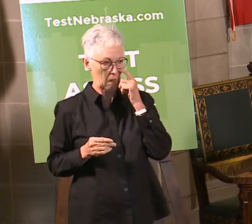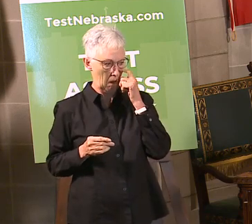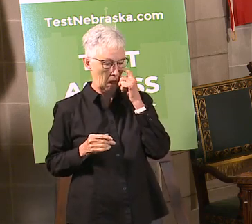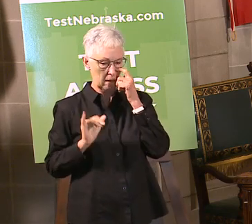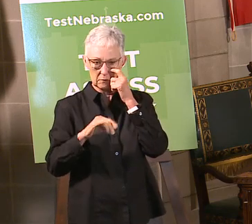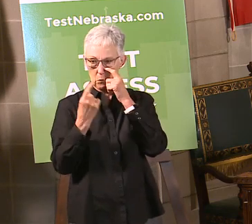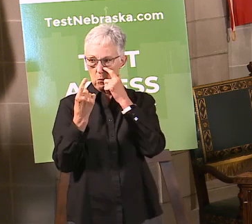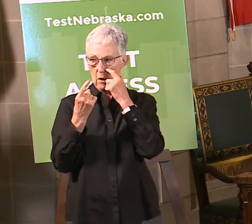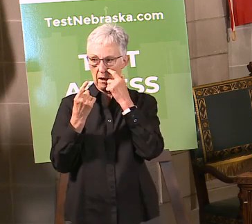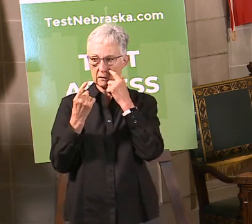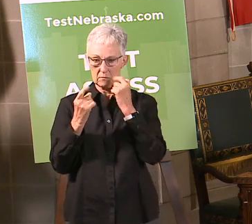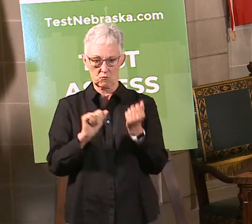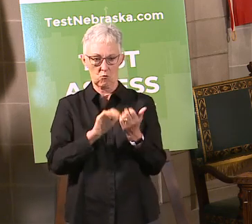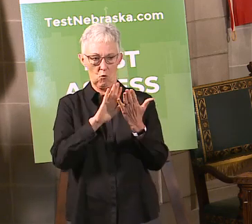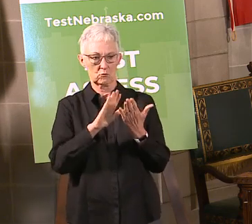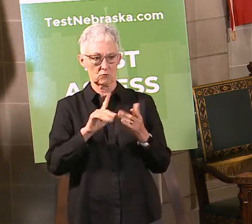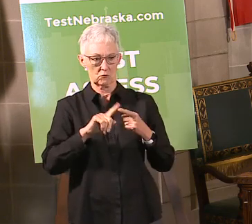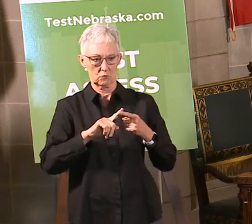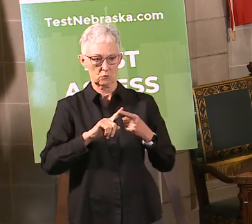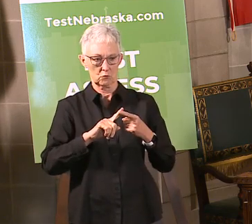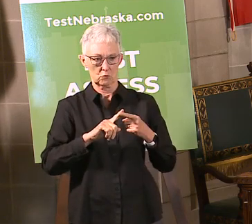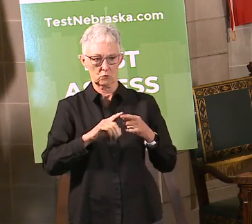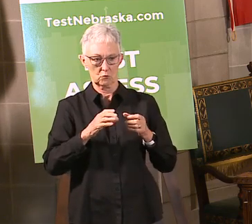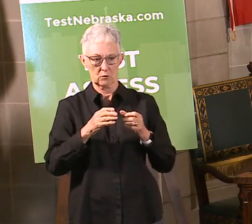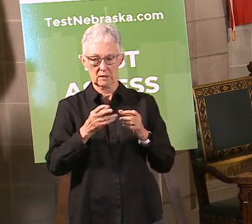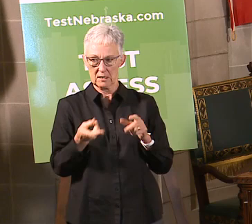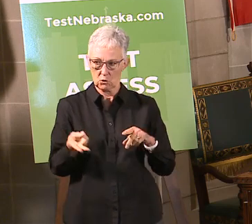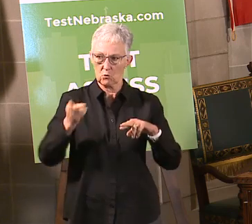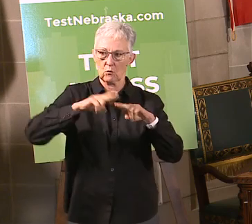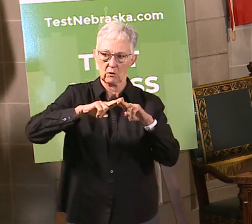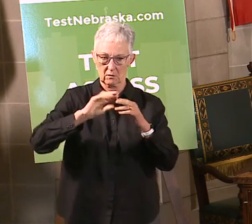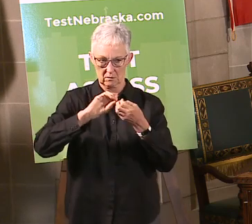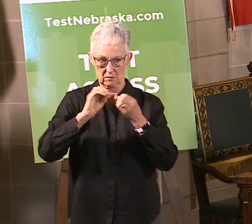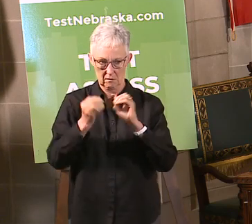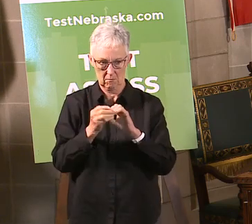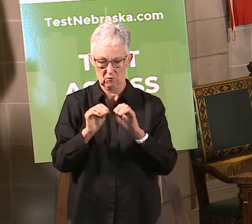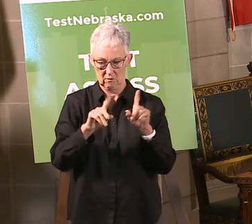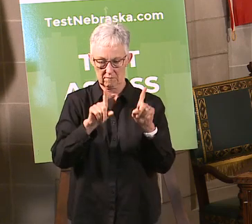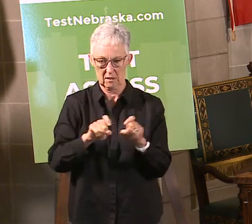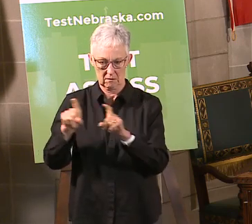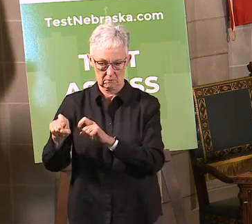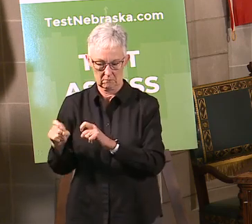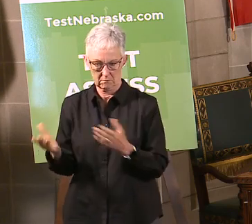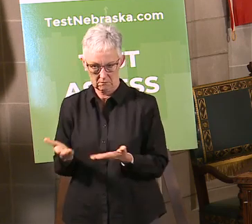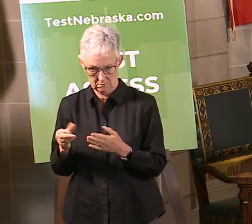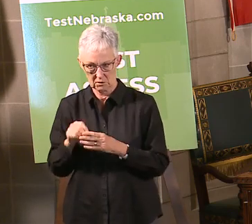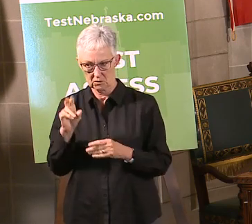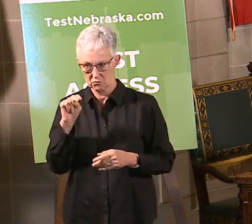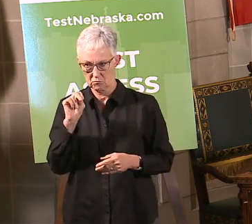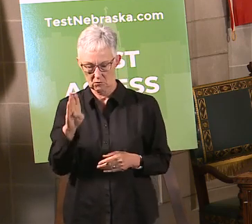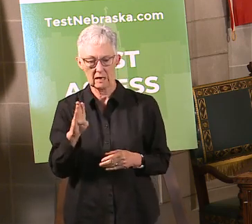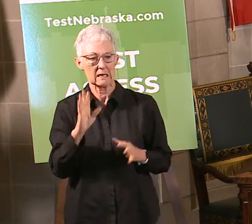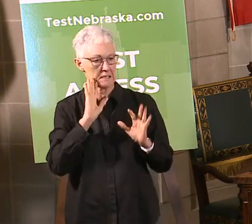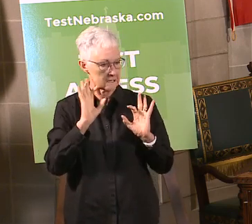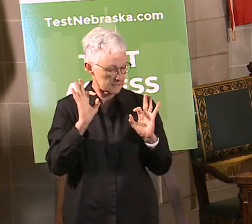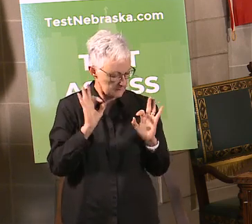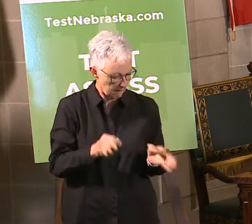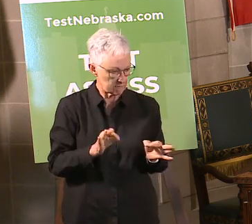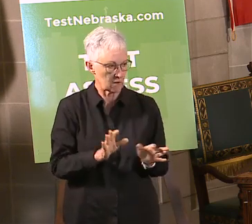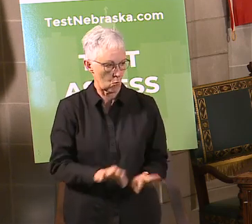one of the ways that we're really going to expand testing here in the state. So this is absolutely worth the investment to be able to expand that testing